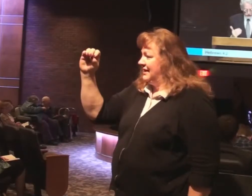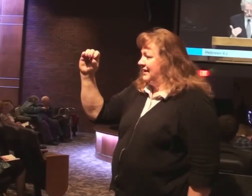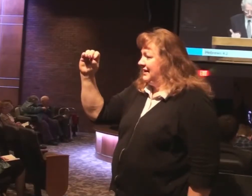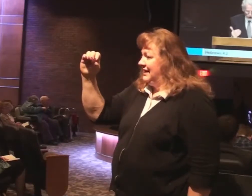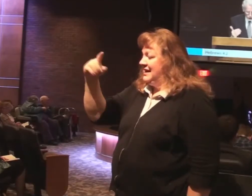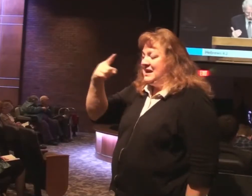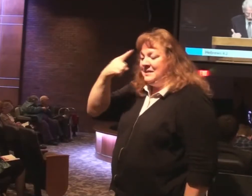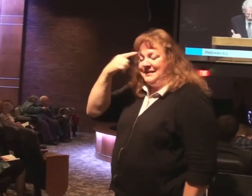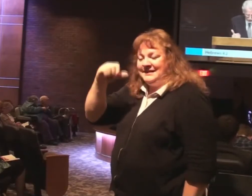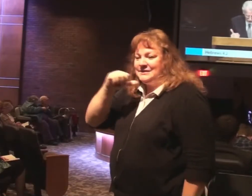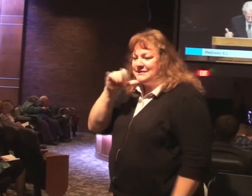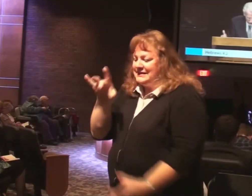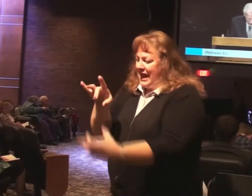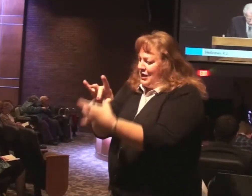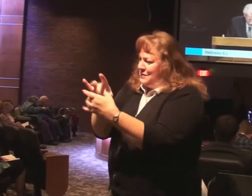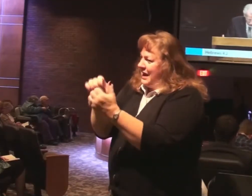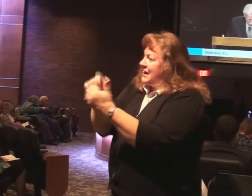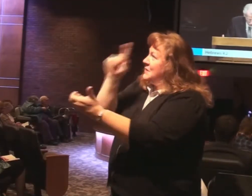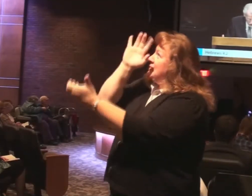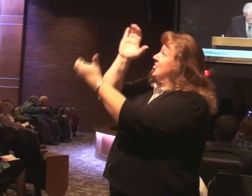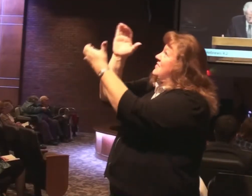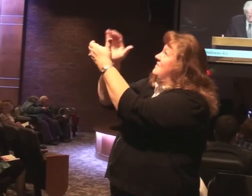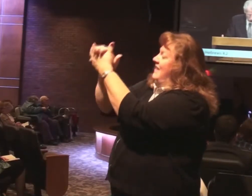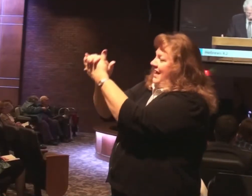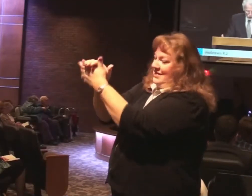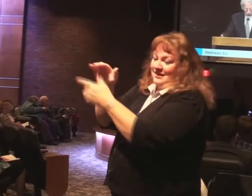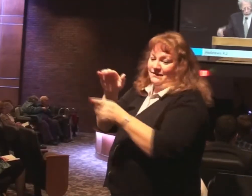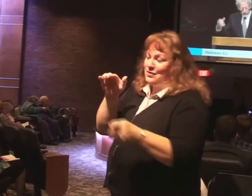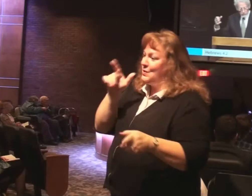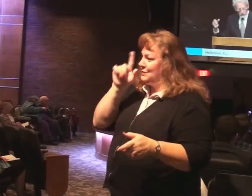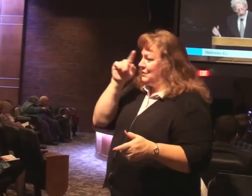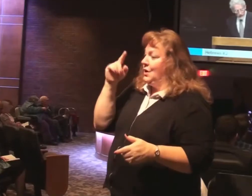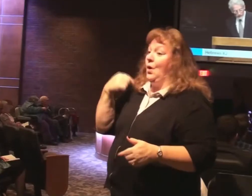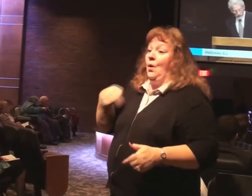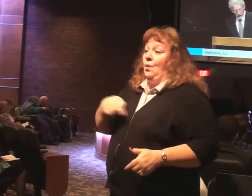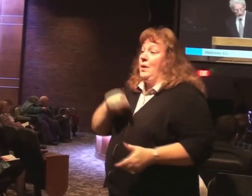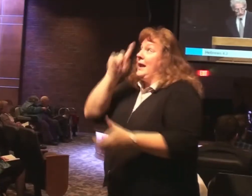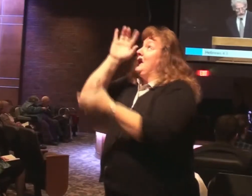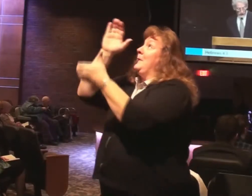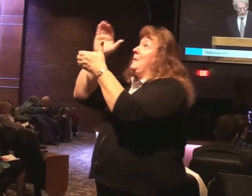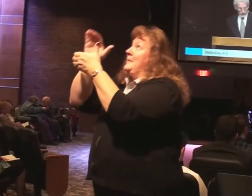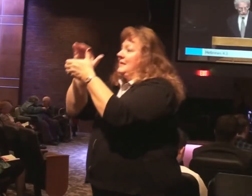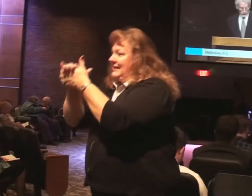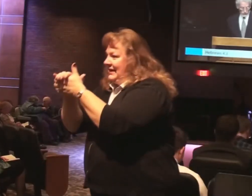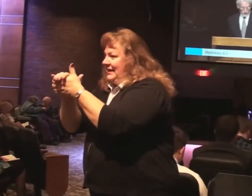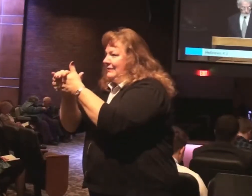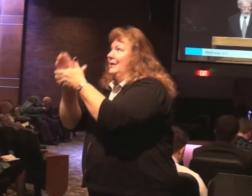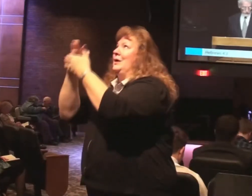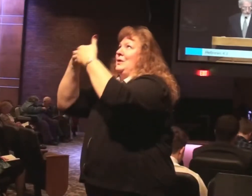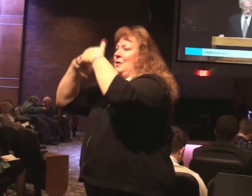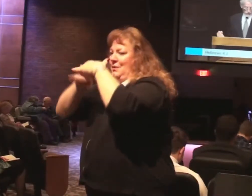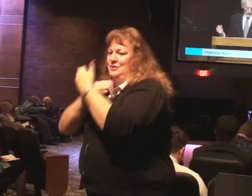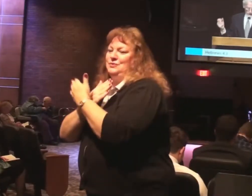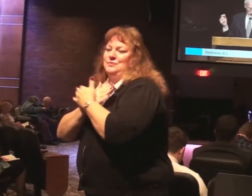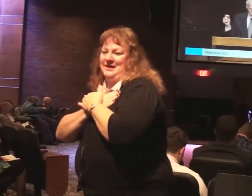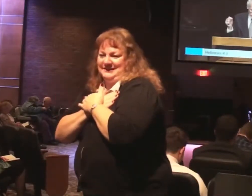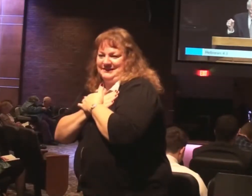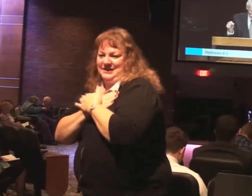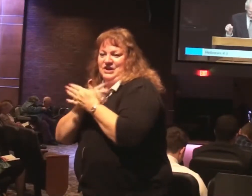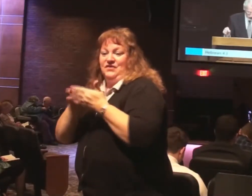not united by faith in those who heard. We who have believed enter that rest. Verse 11. Therefore let us